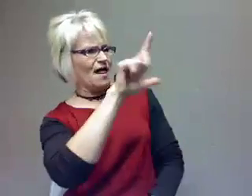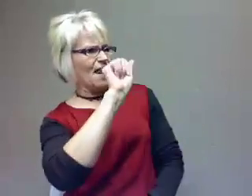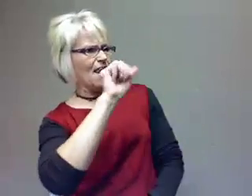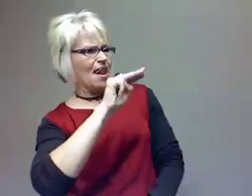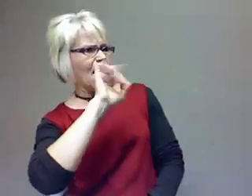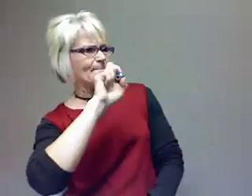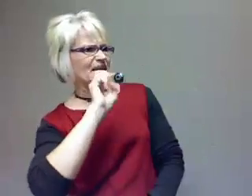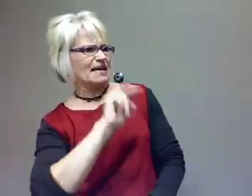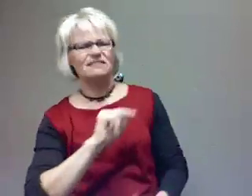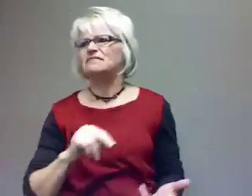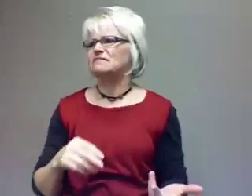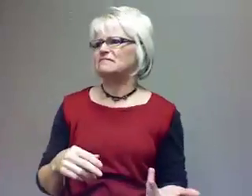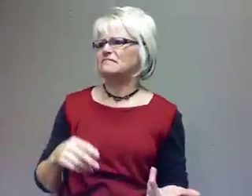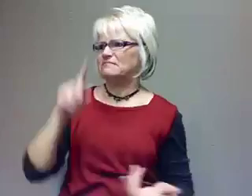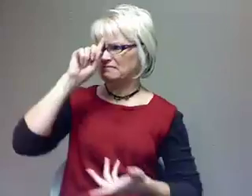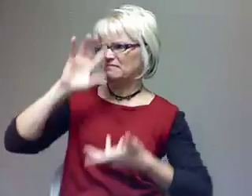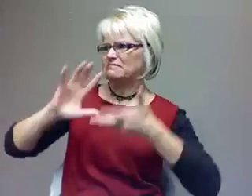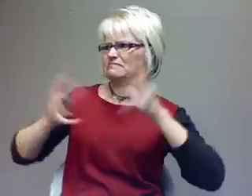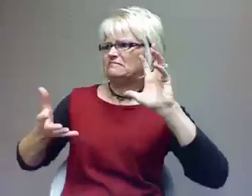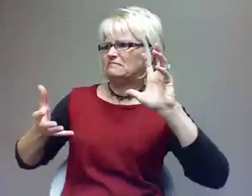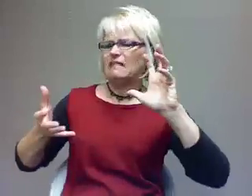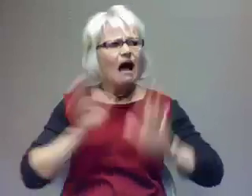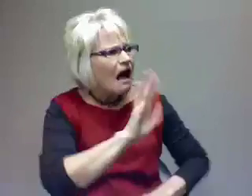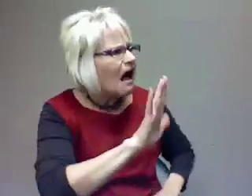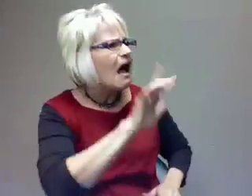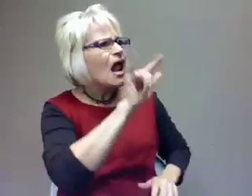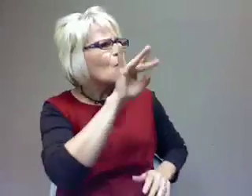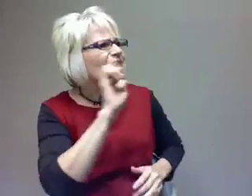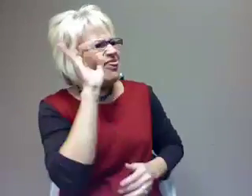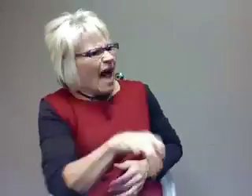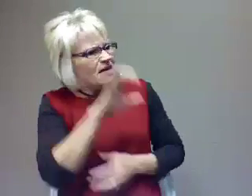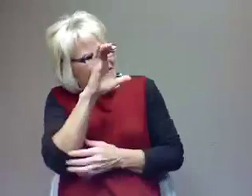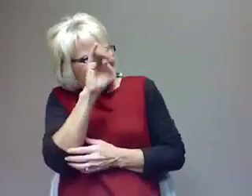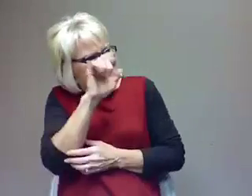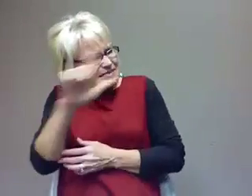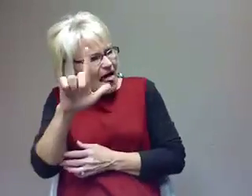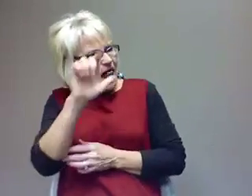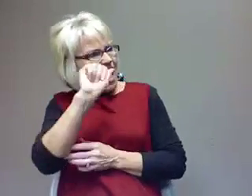And I'm totally blank on laminin. And he goes, Louie, it's a cell adhesion molecule. Protein molecule?